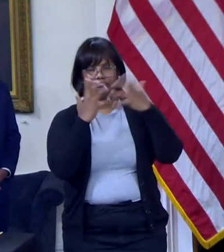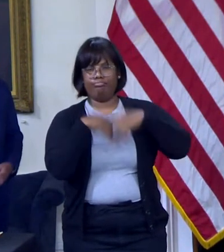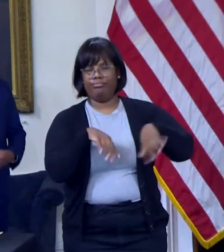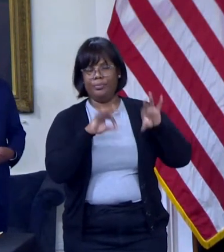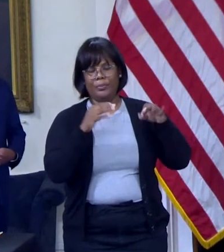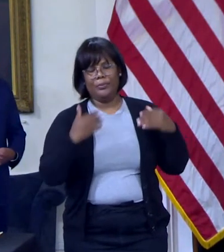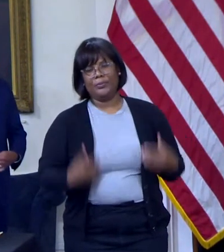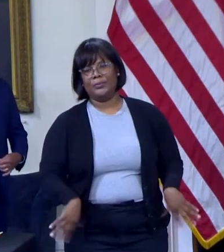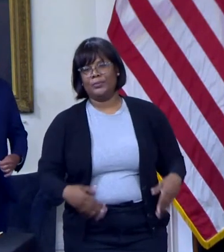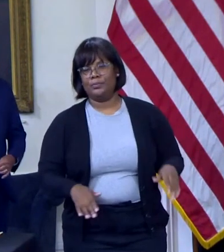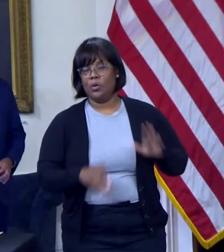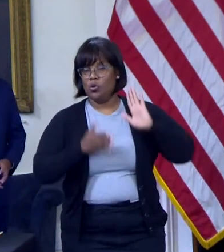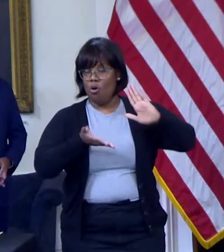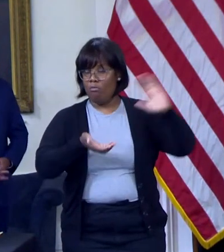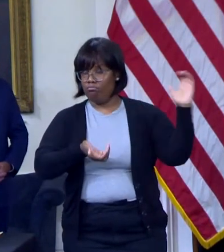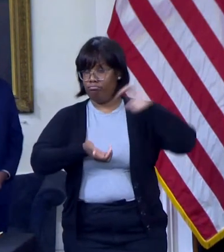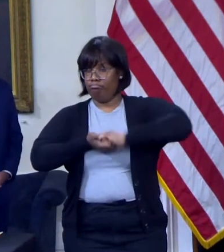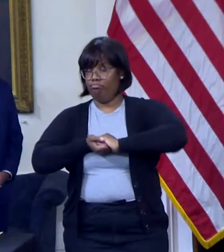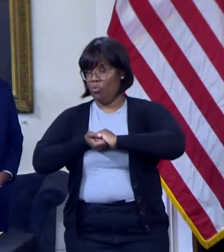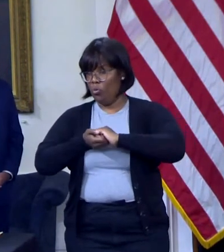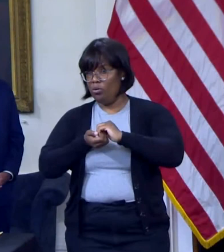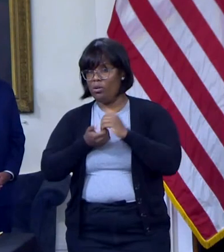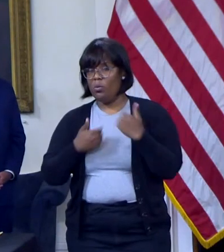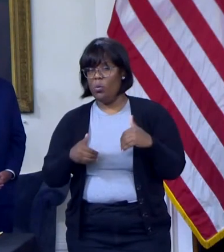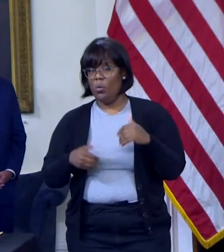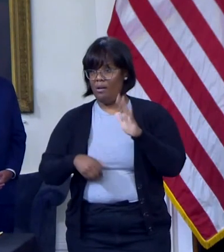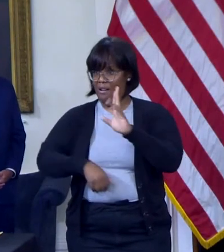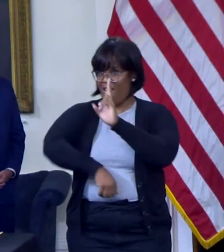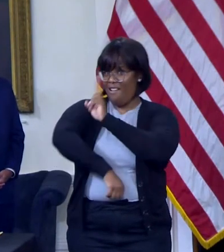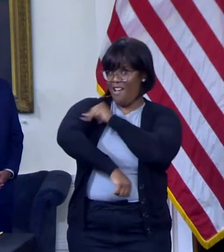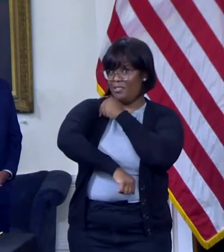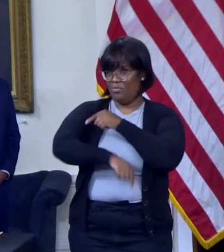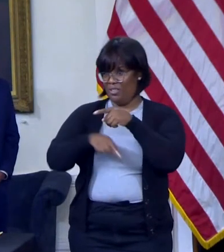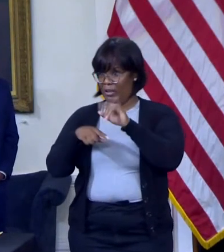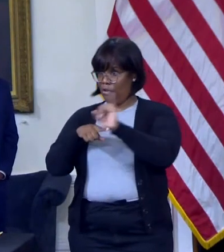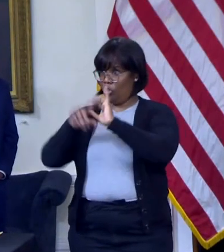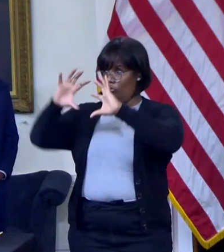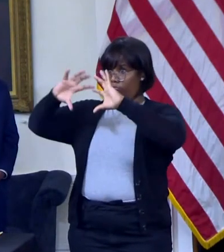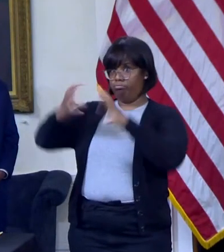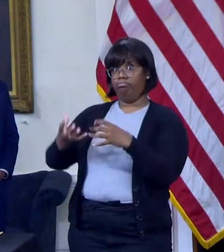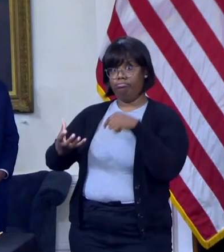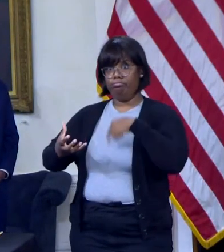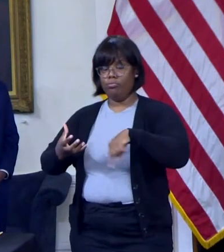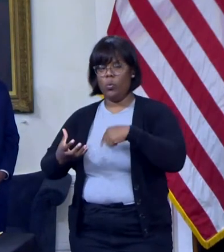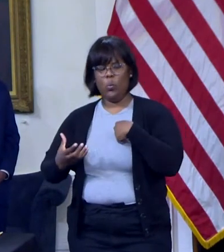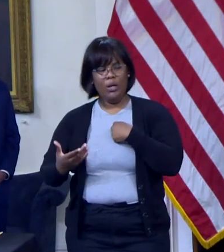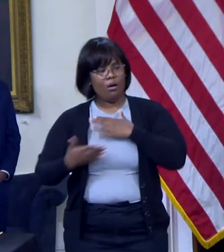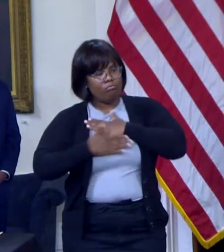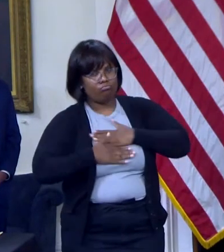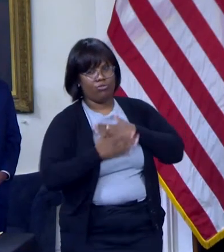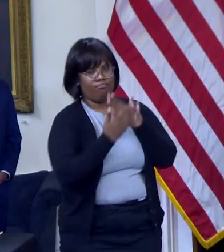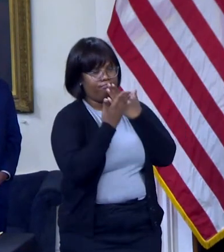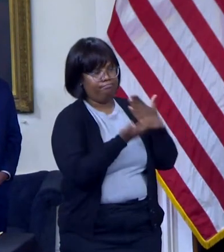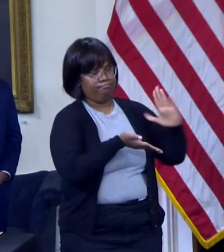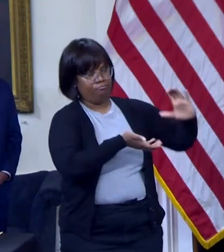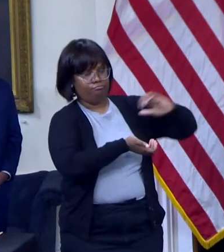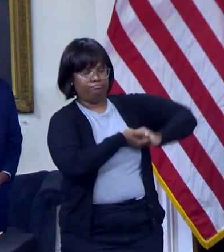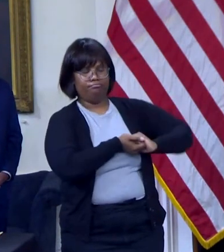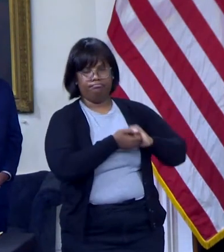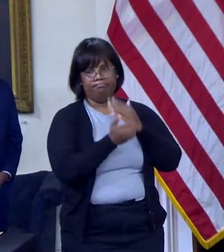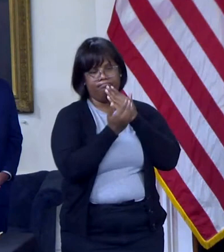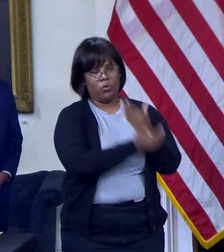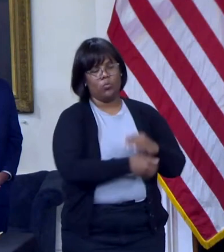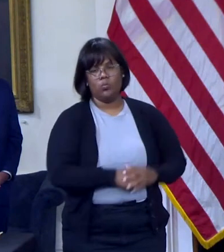through partnership. And so we in the hospital industry appreciate that partnership and I think today represents just the latest